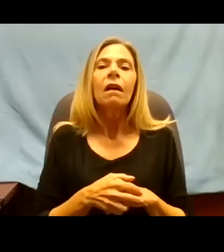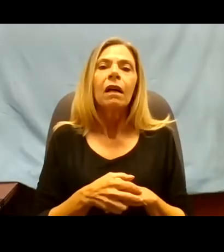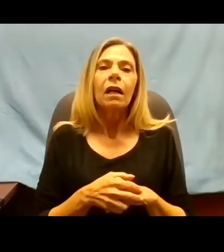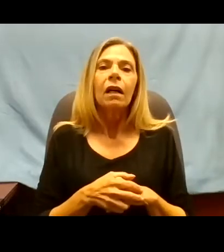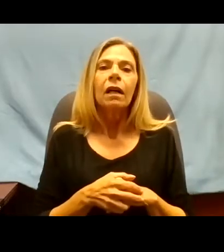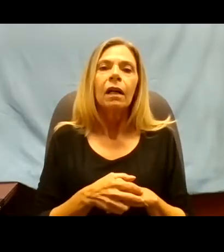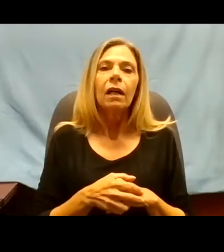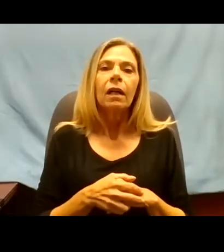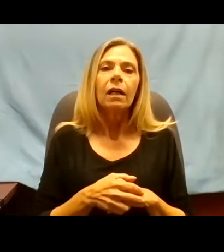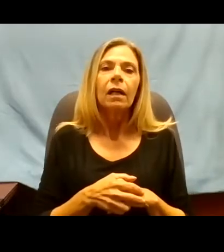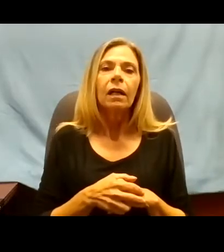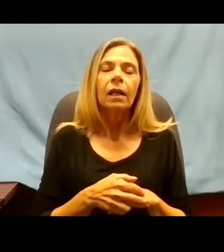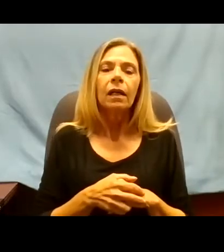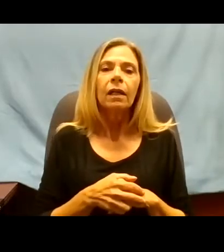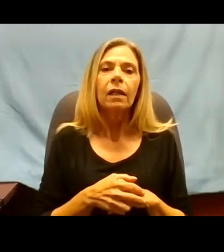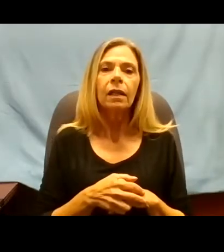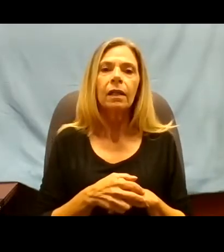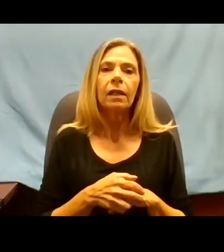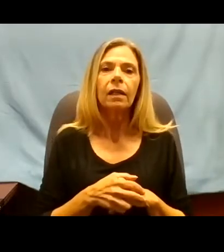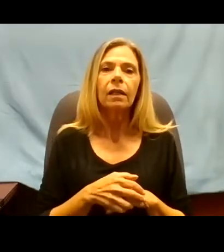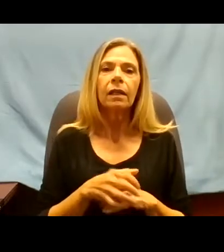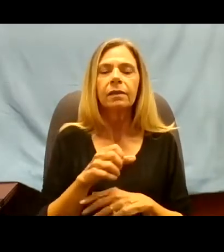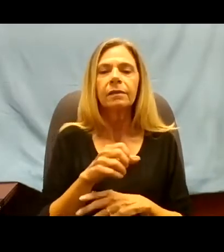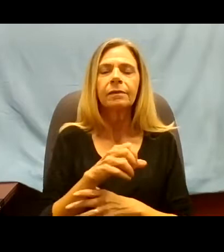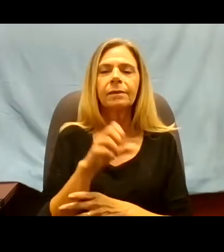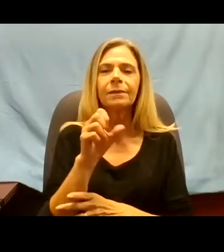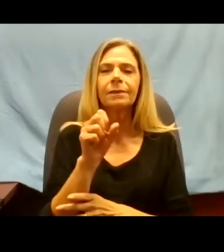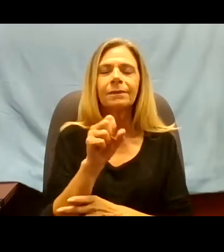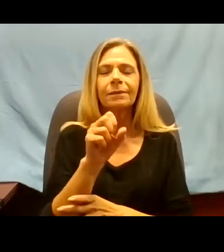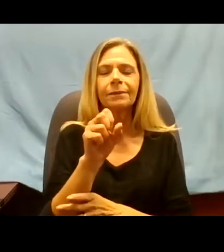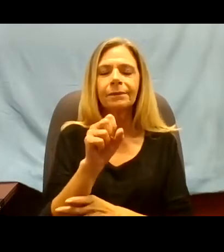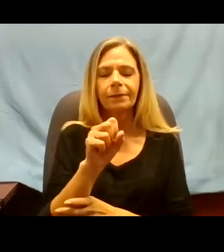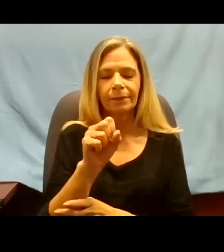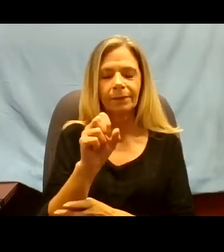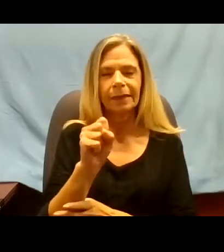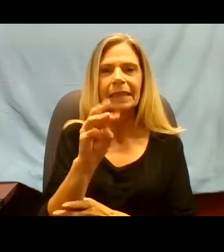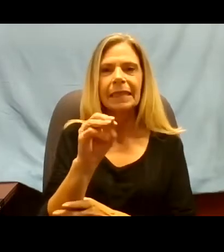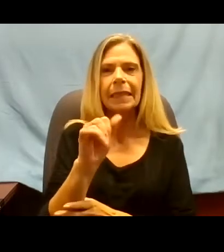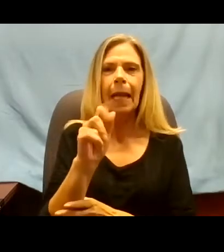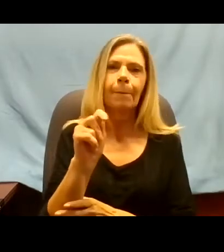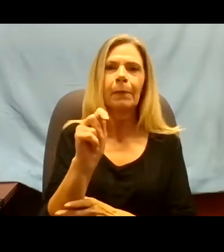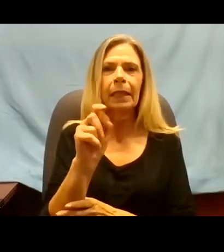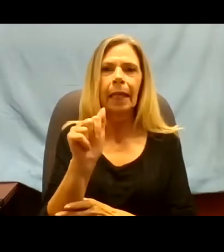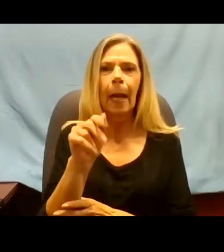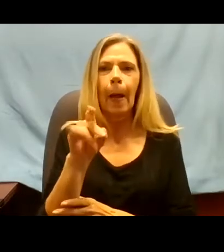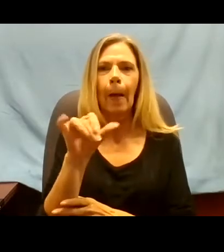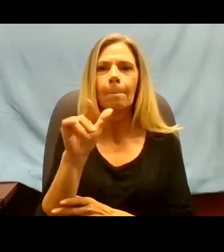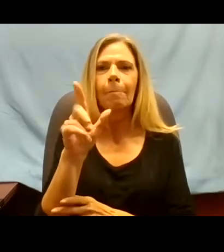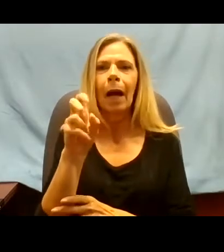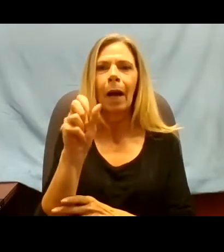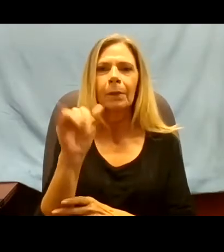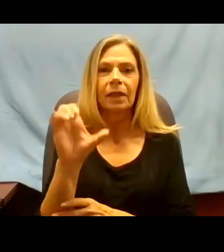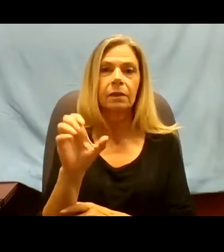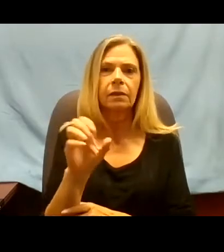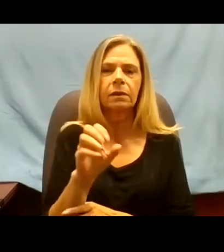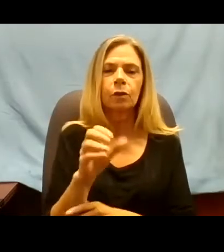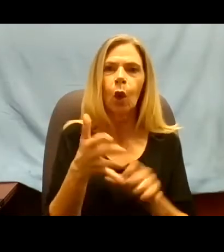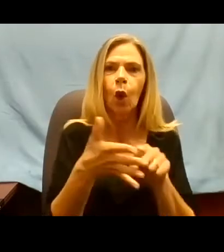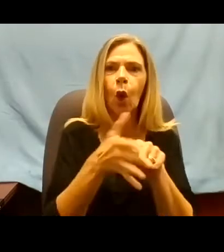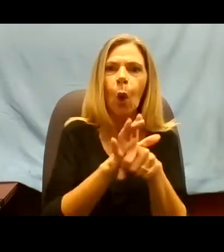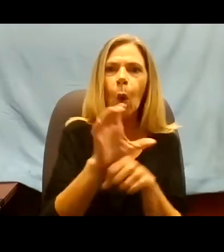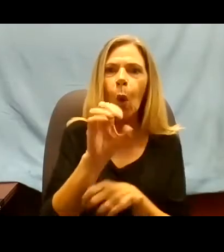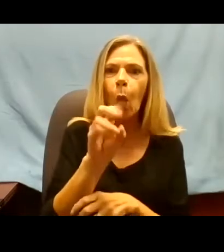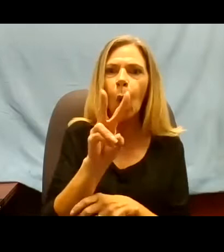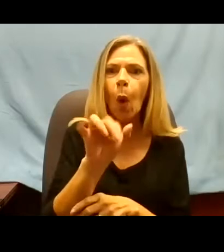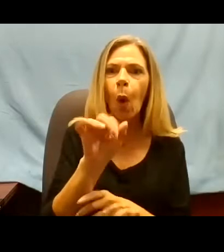Zombie apocalypse, we're there. COVID. Some people say, well, why would you bring this up?